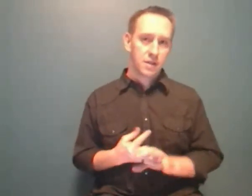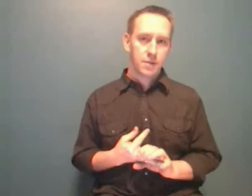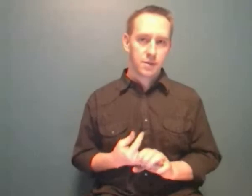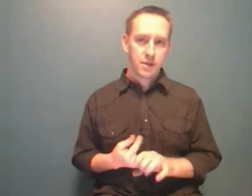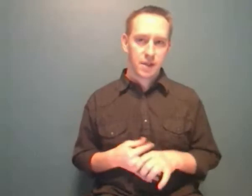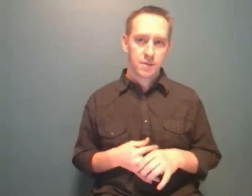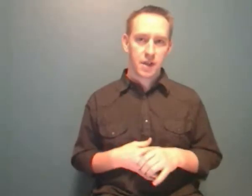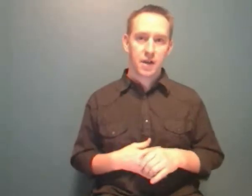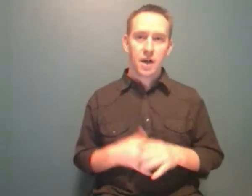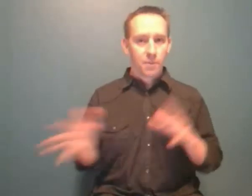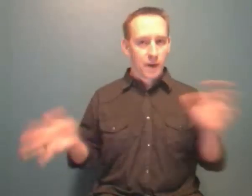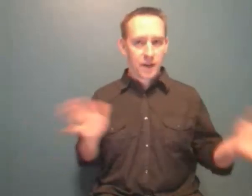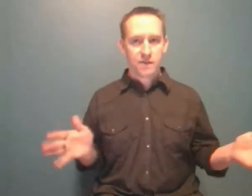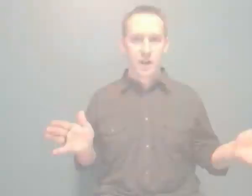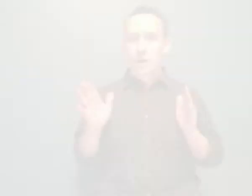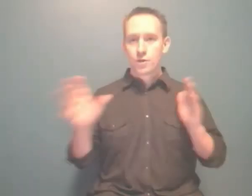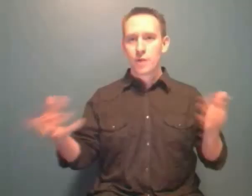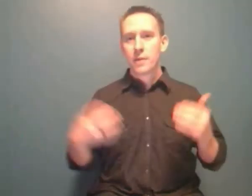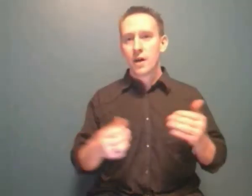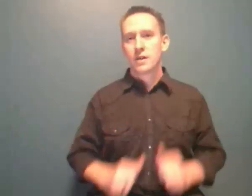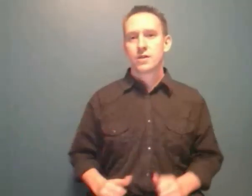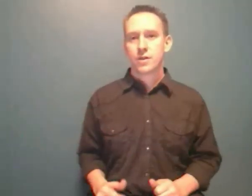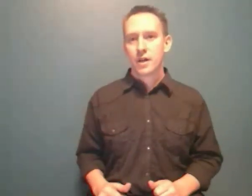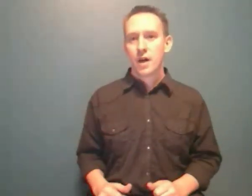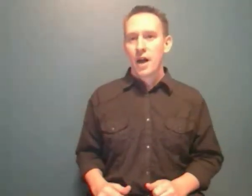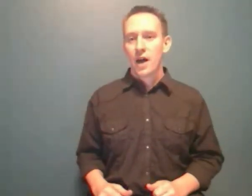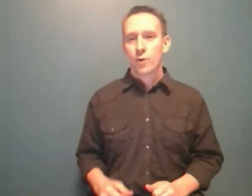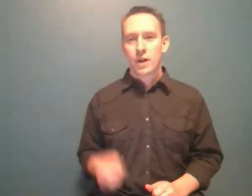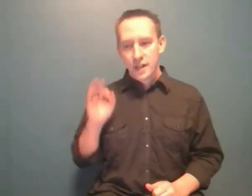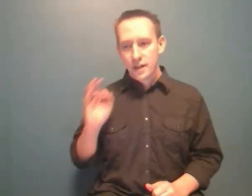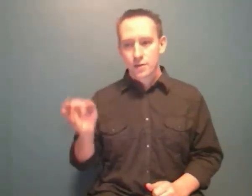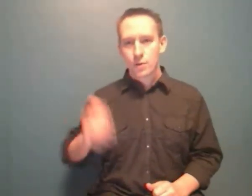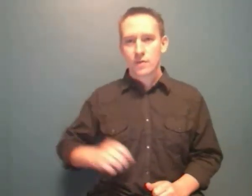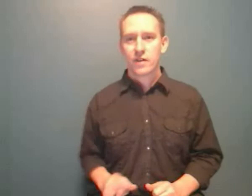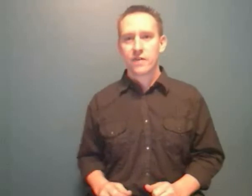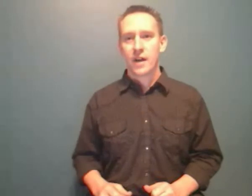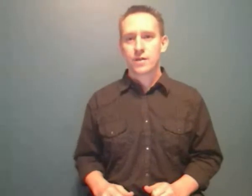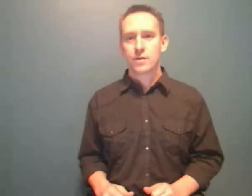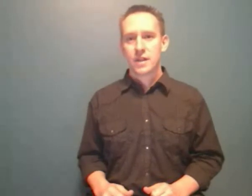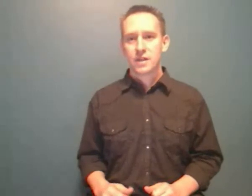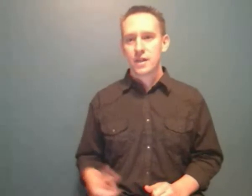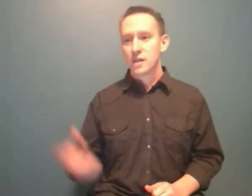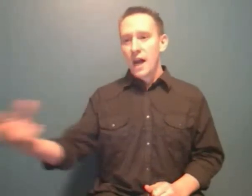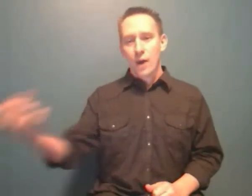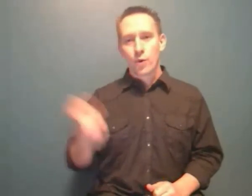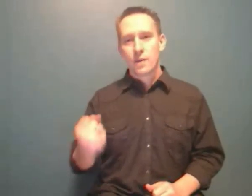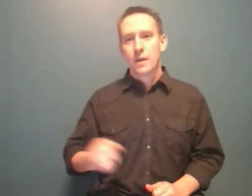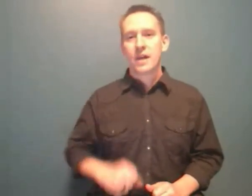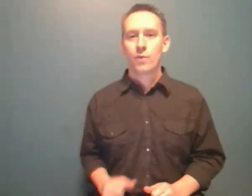sometimes three times a day, Monday to Friday. Join me on this journey and we're going to take control of our financial destinies and we're going to make it what